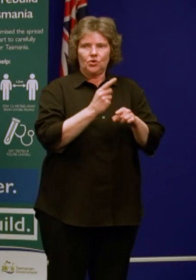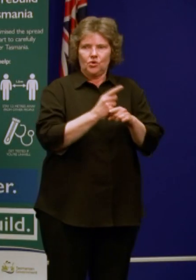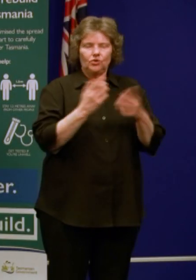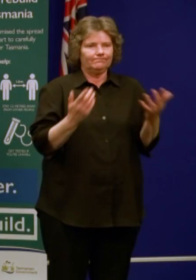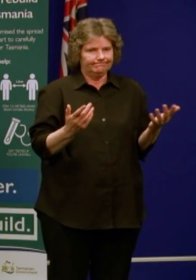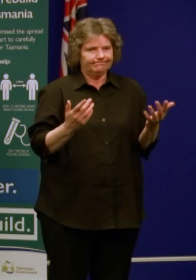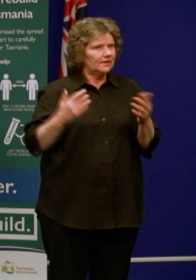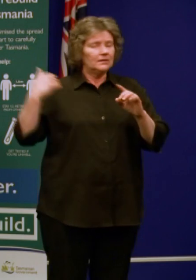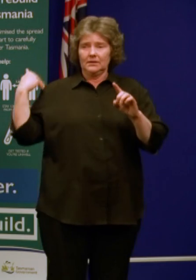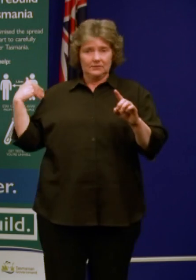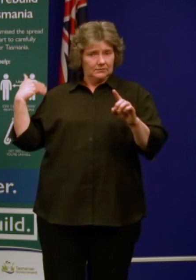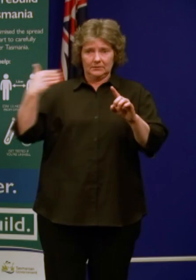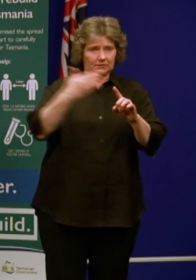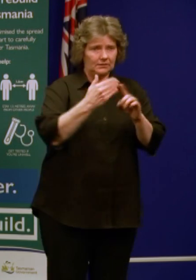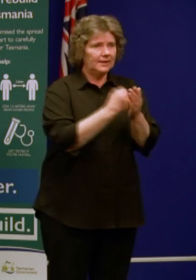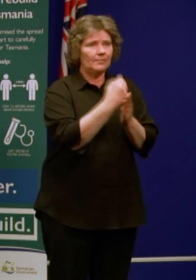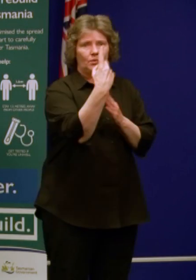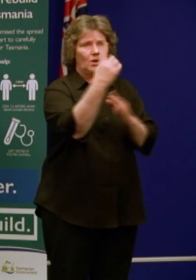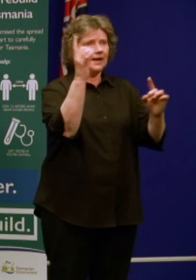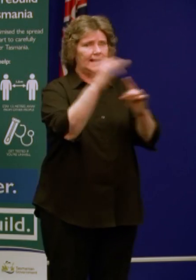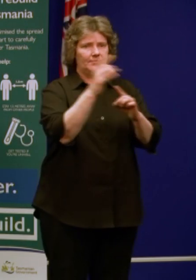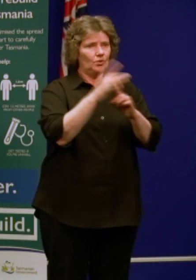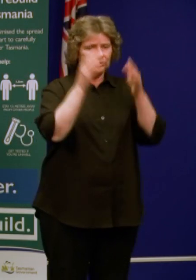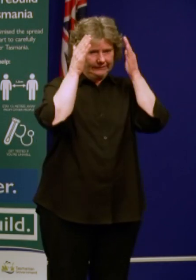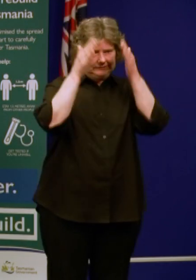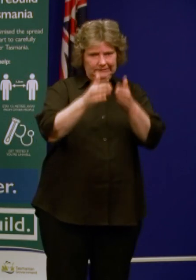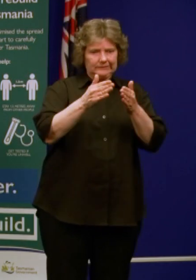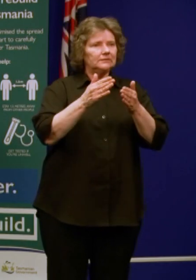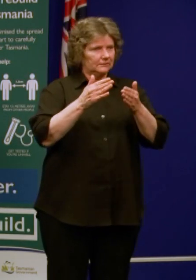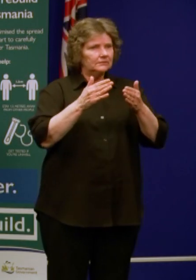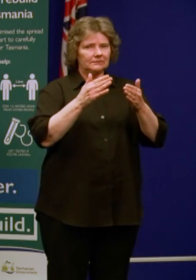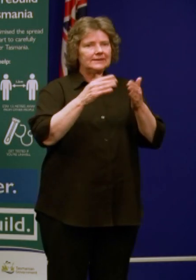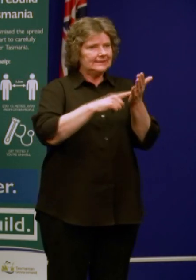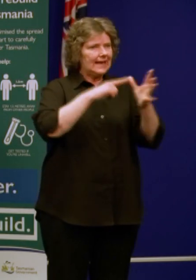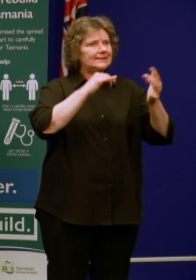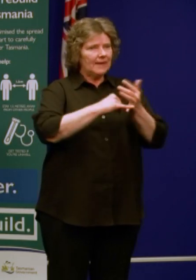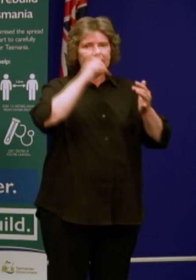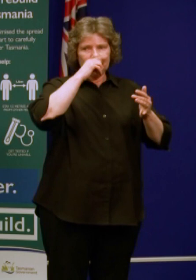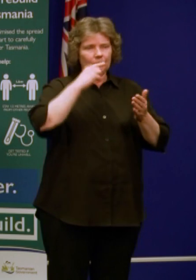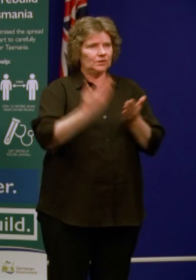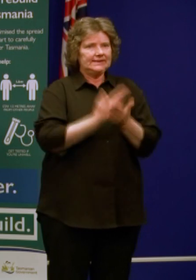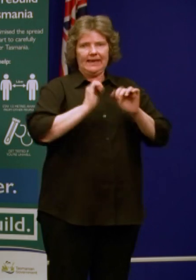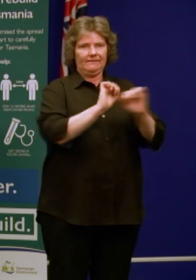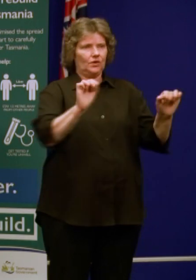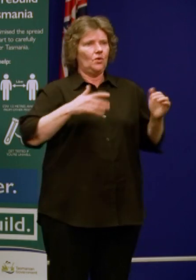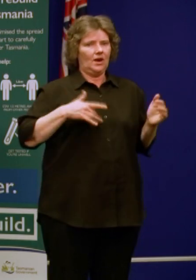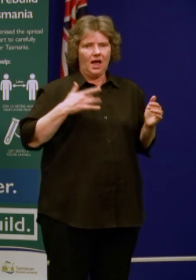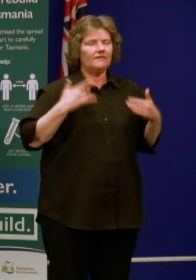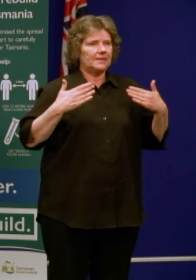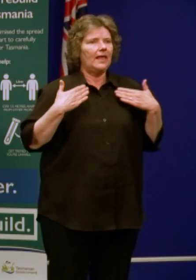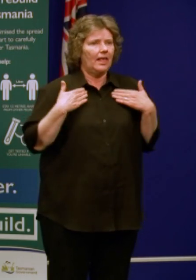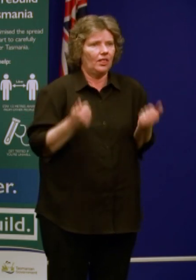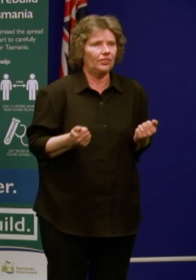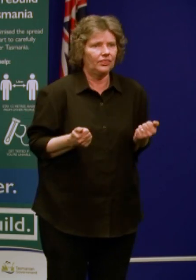protect the health and safety of Tasmanians and to save lives and Tasmania is in a good place but obviously we have